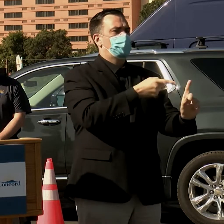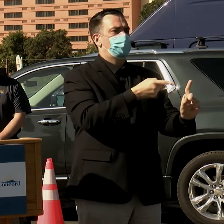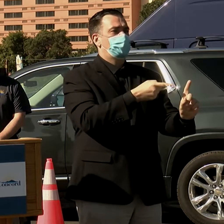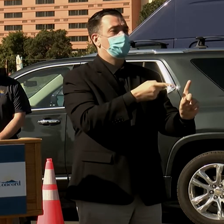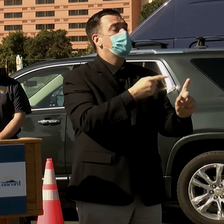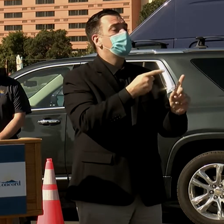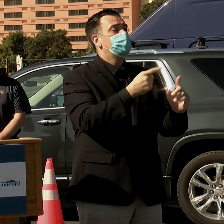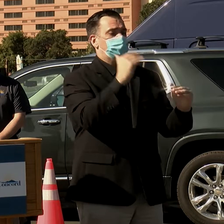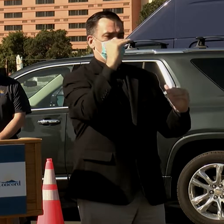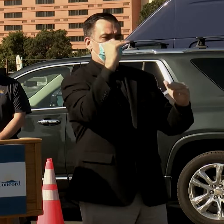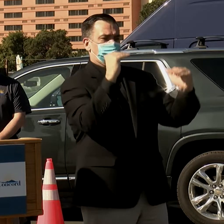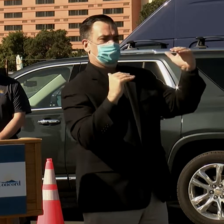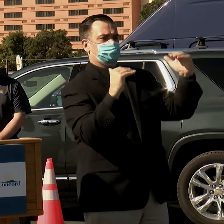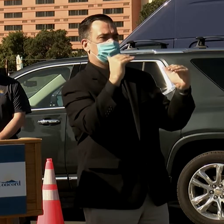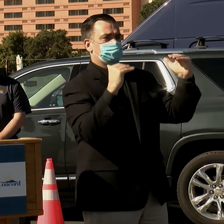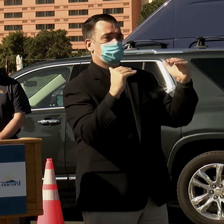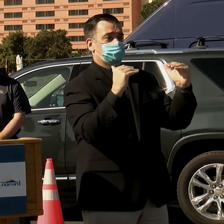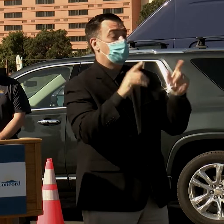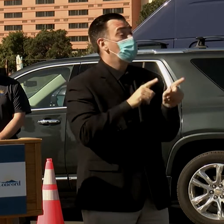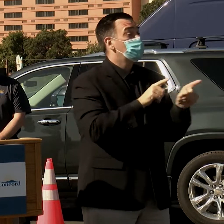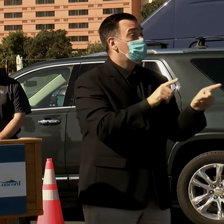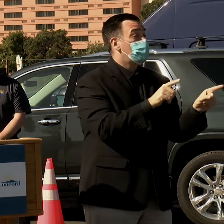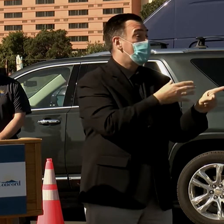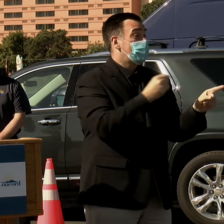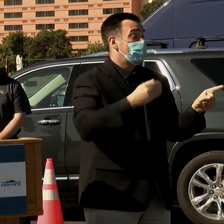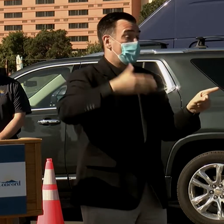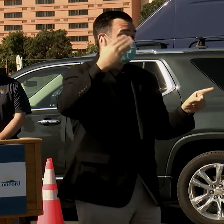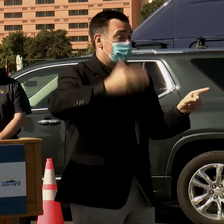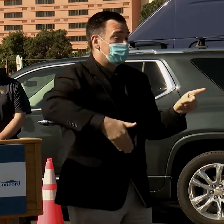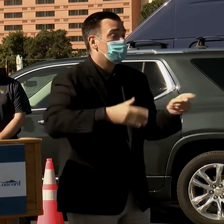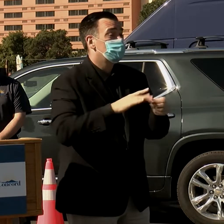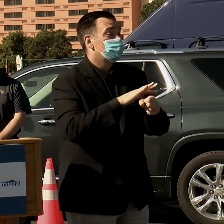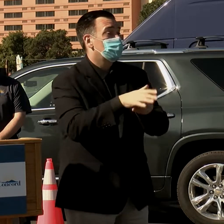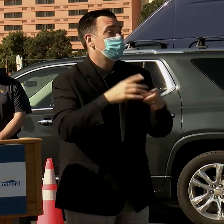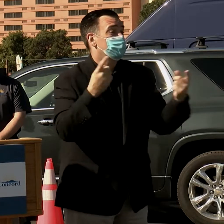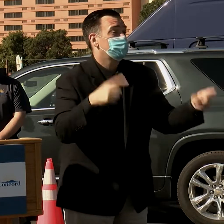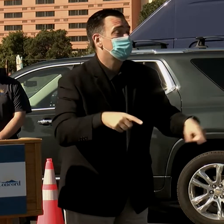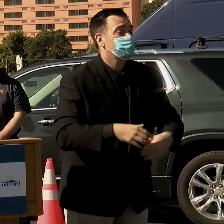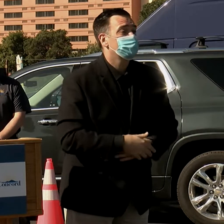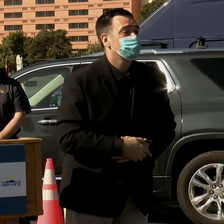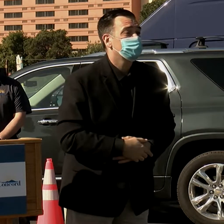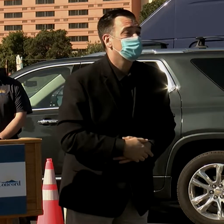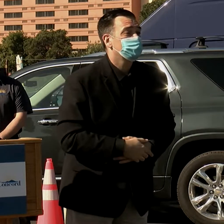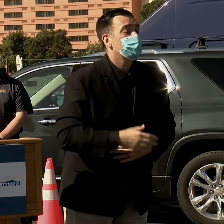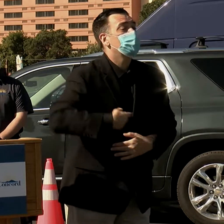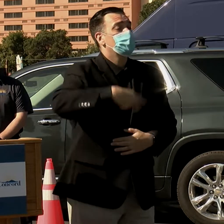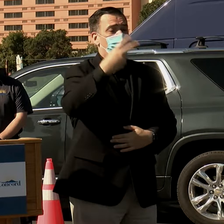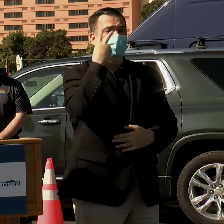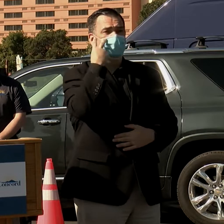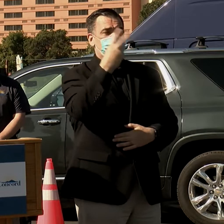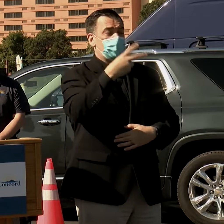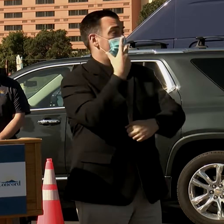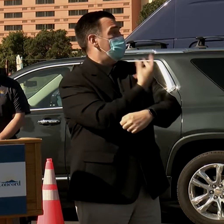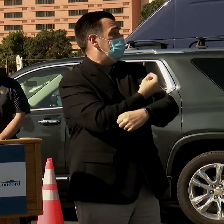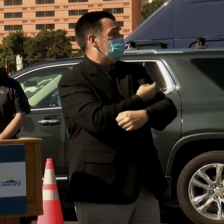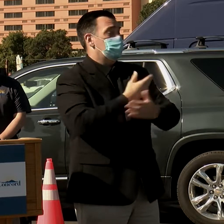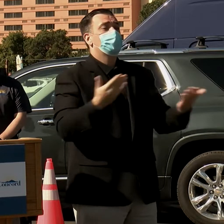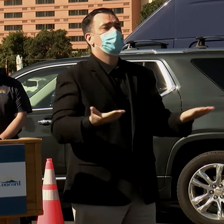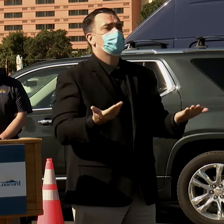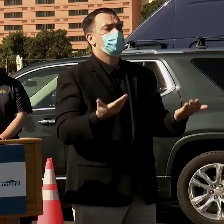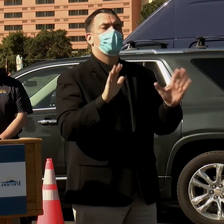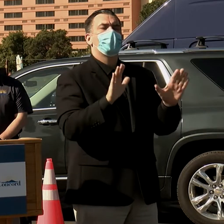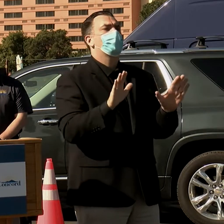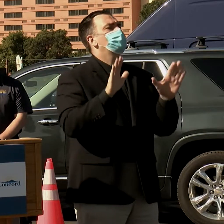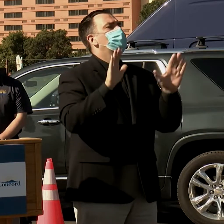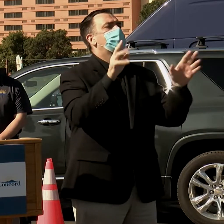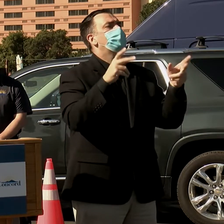disparities during and after the COVID-19 pandemic. We see this large-scale vaccination site as a great